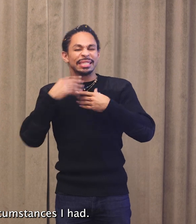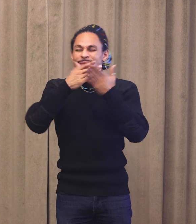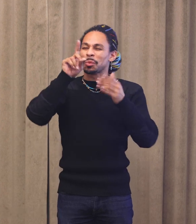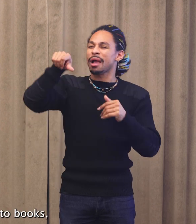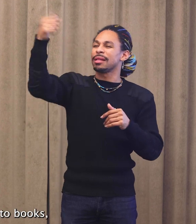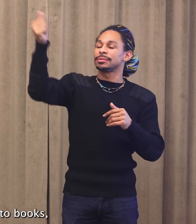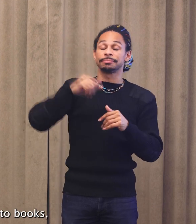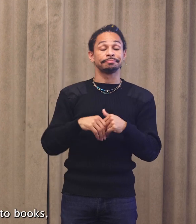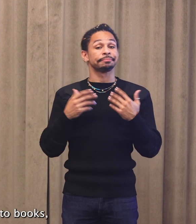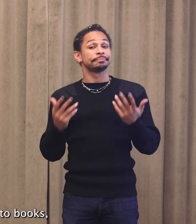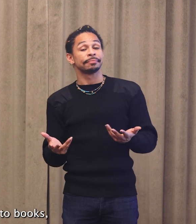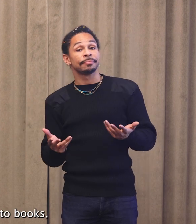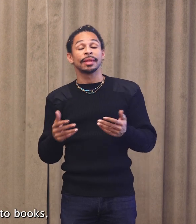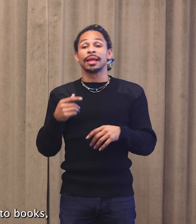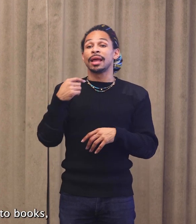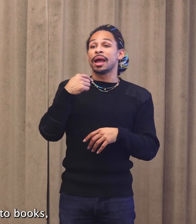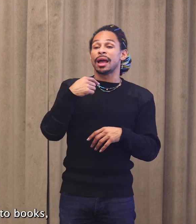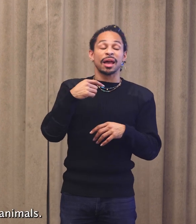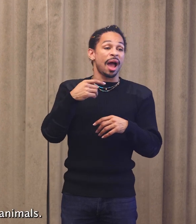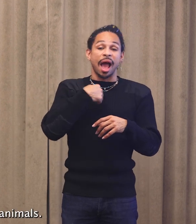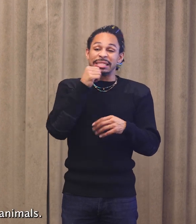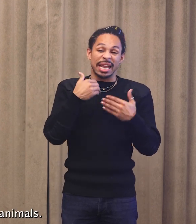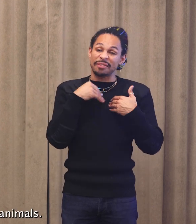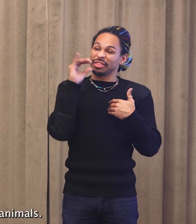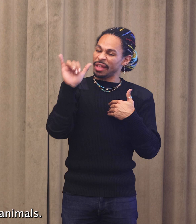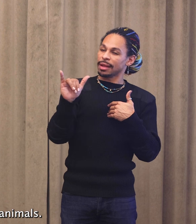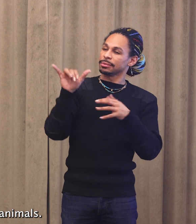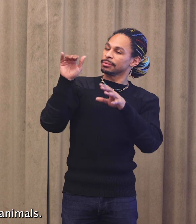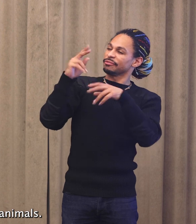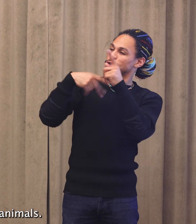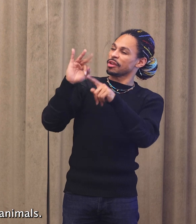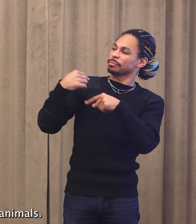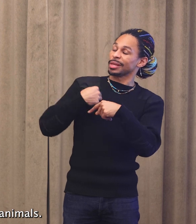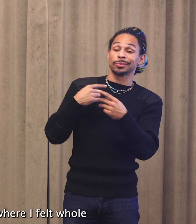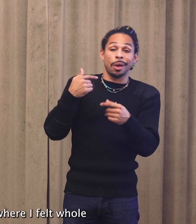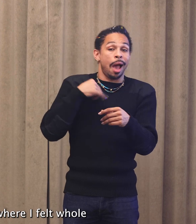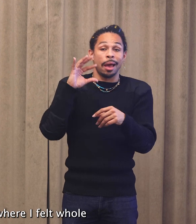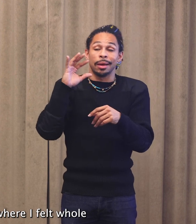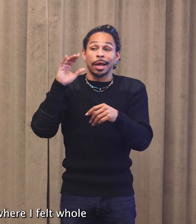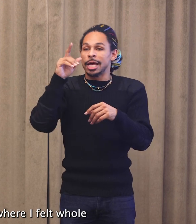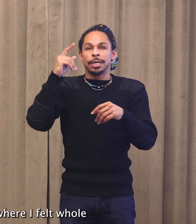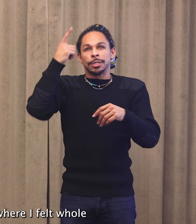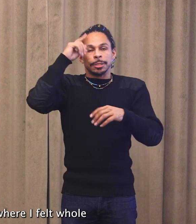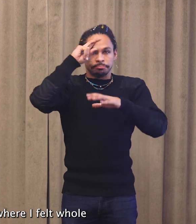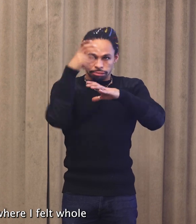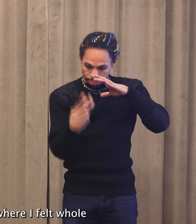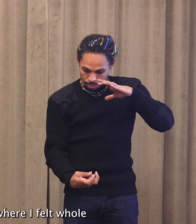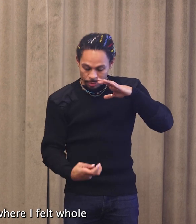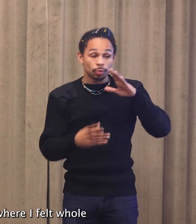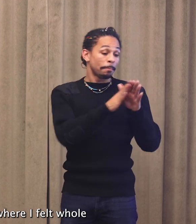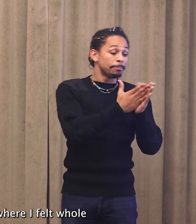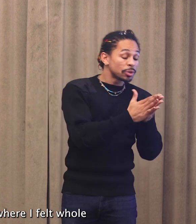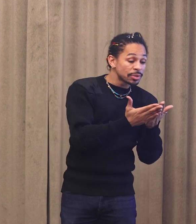had, I retreated into books, nature, and animals. These were spaces where